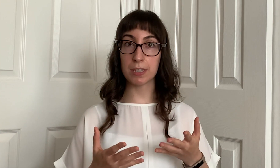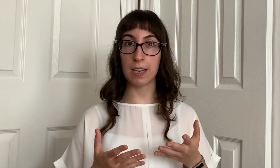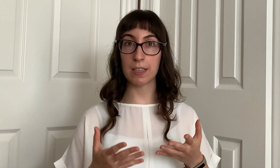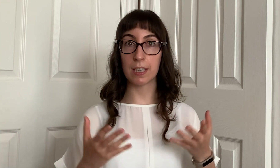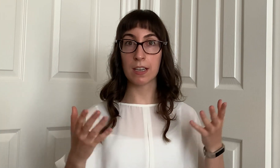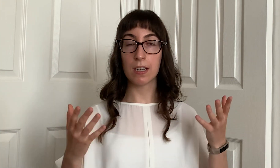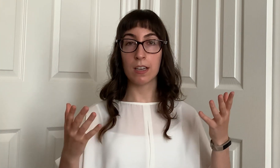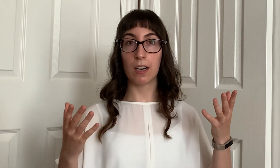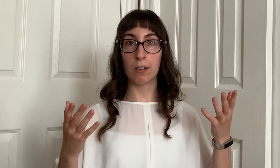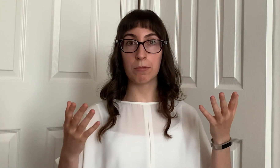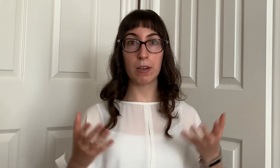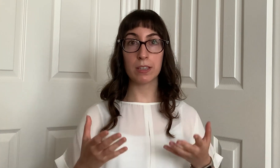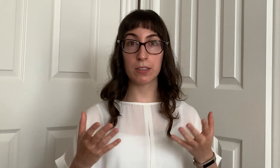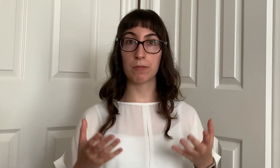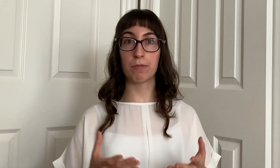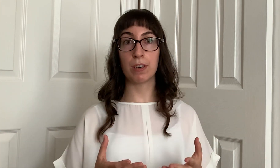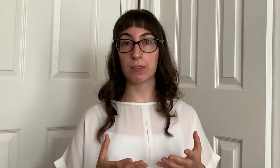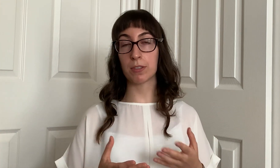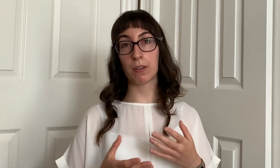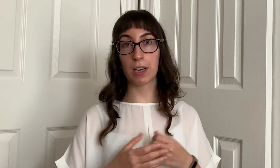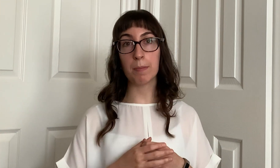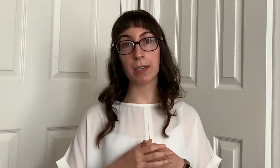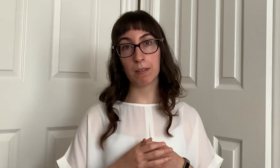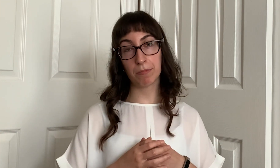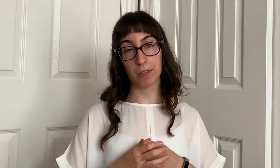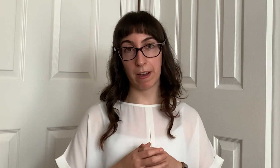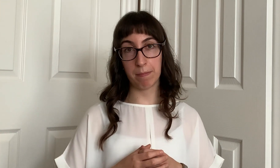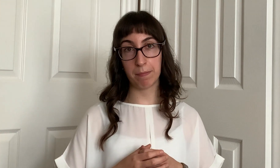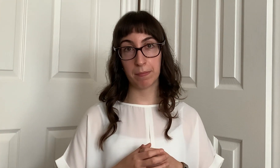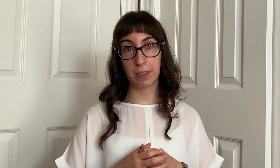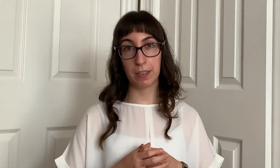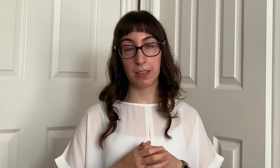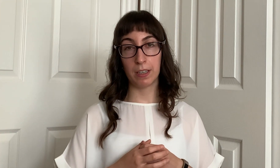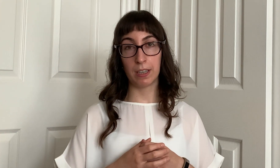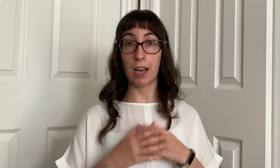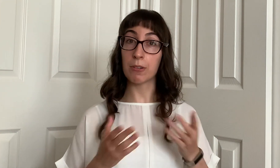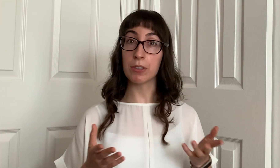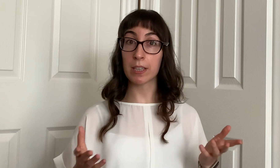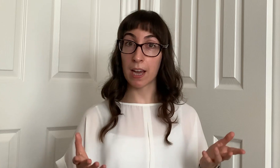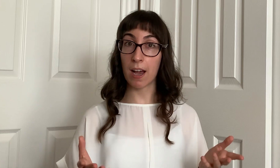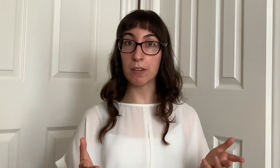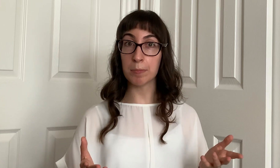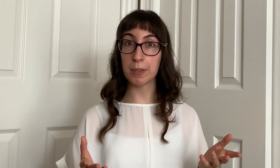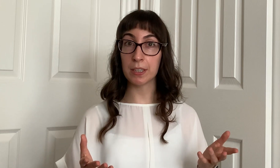understanding of what fears are coming up for them and how you can help